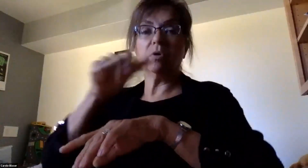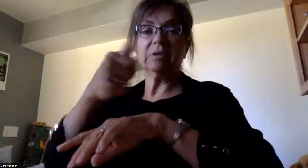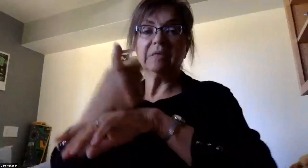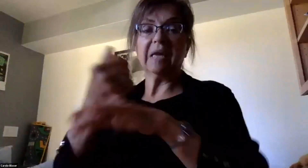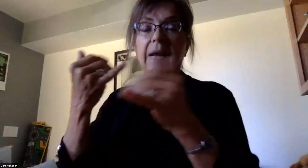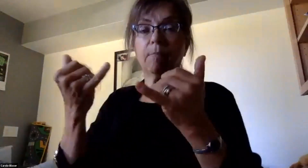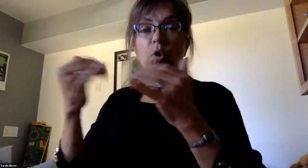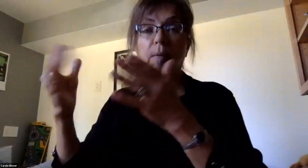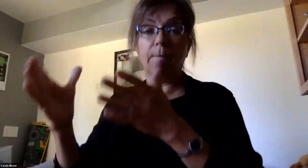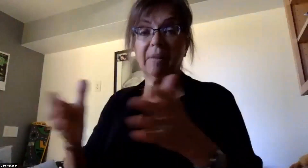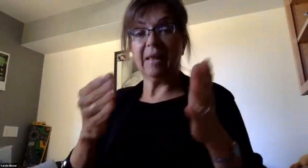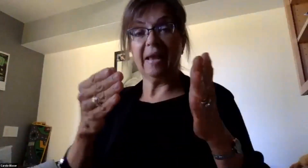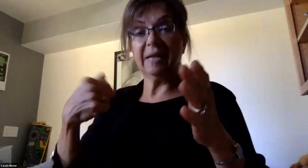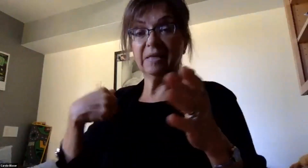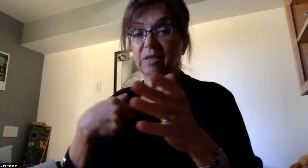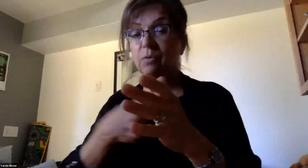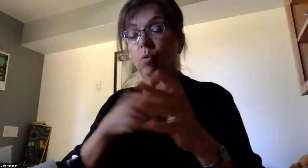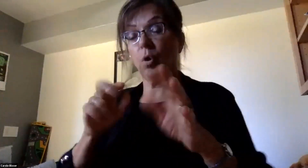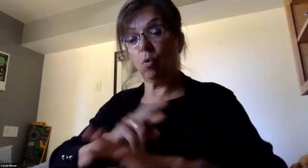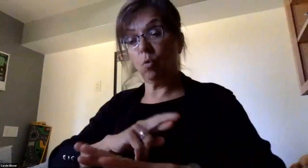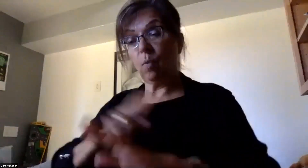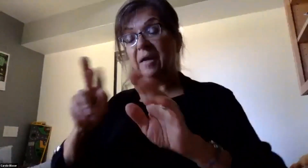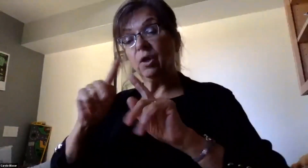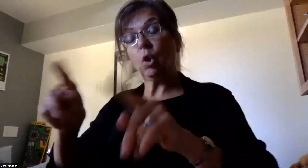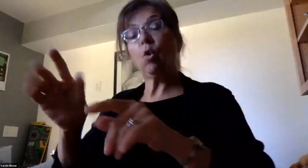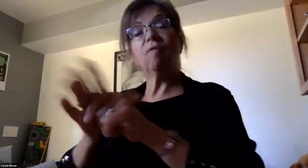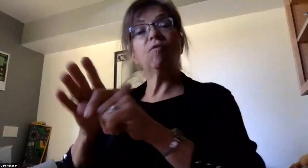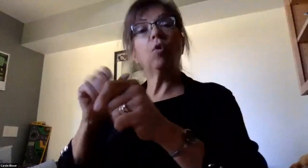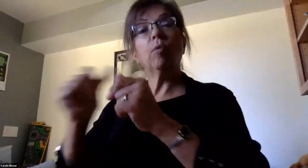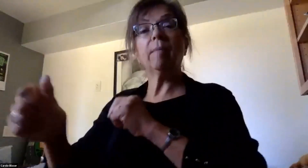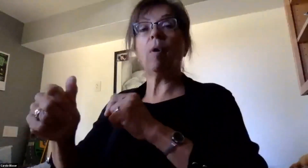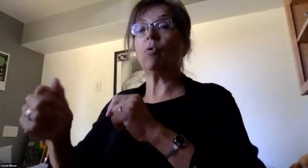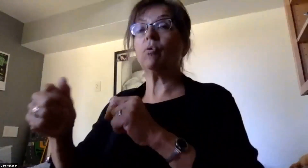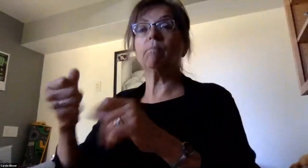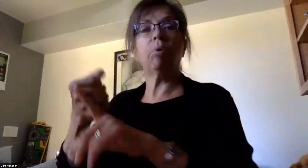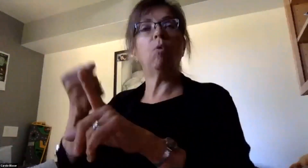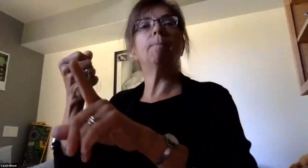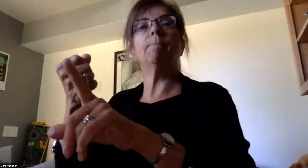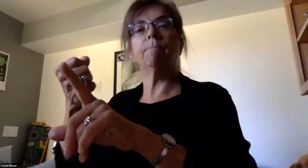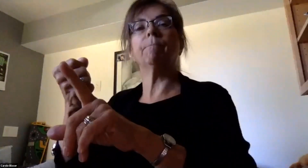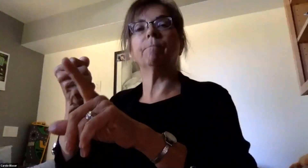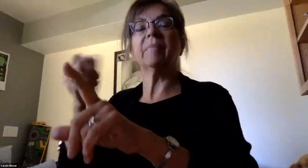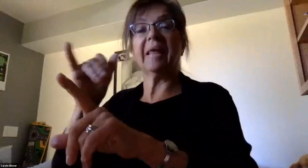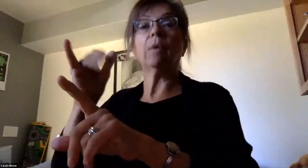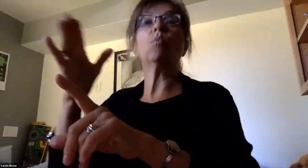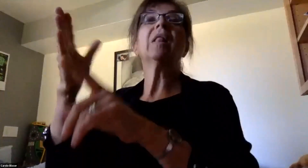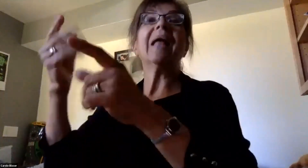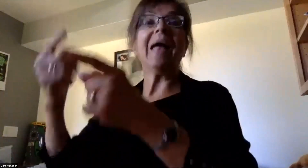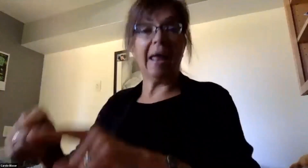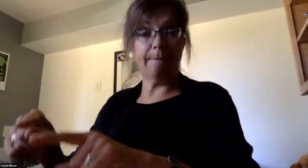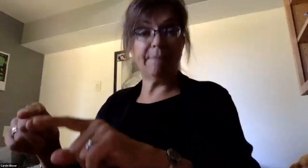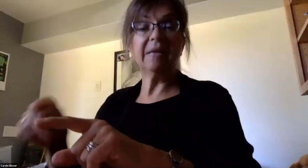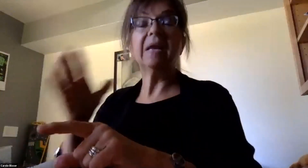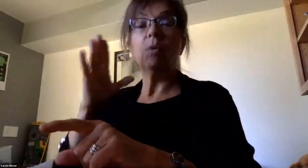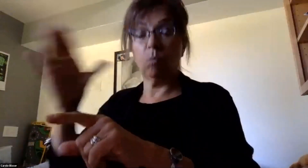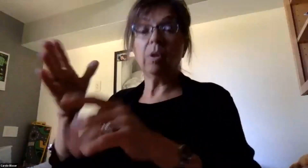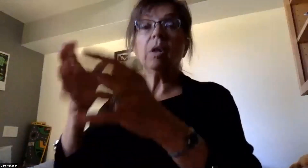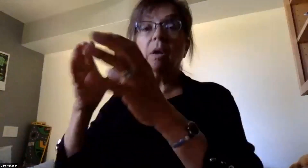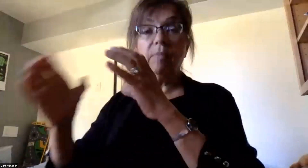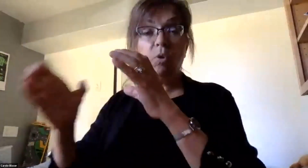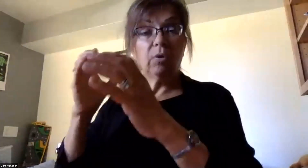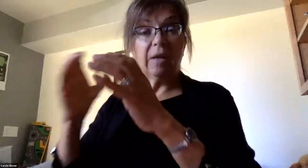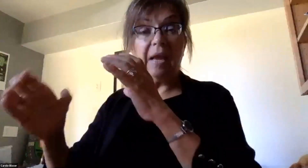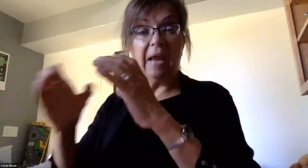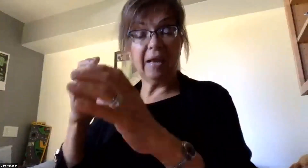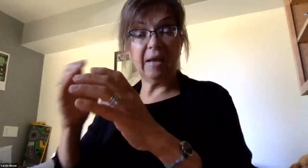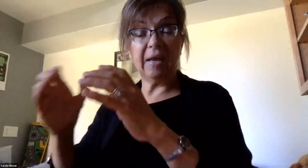we want to be ready to go to full remote immediately, and that's something that we will do and we'll communicate on our webpage with